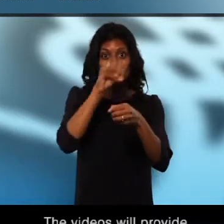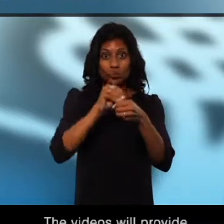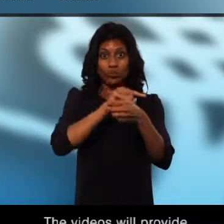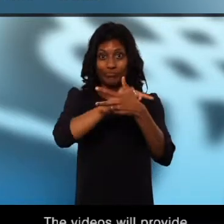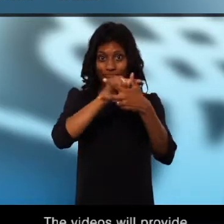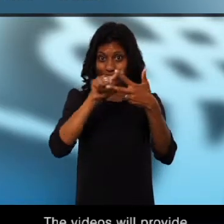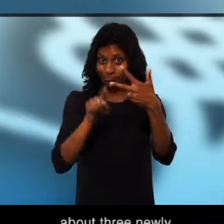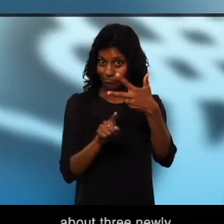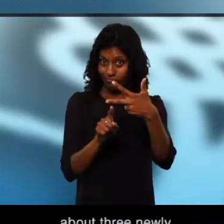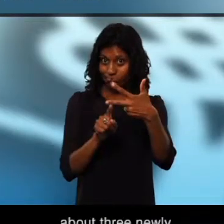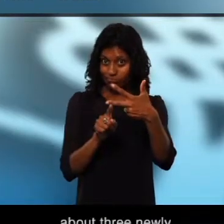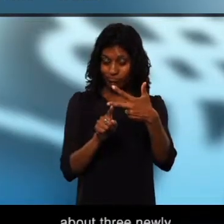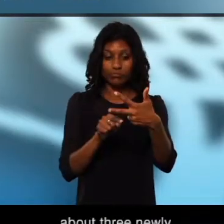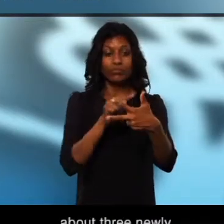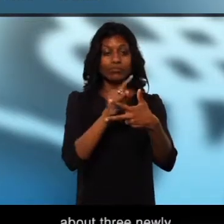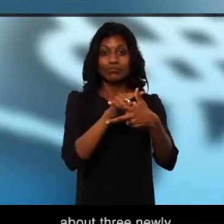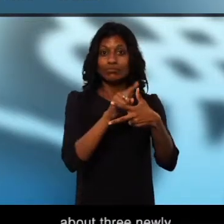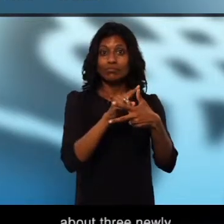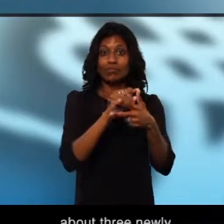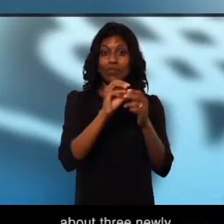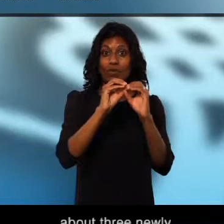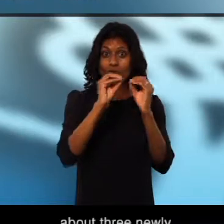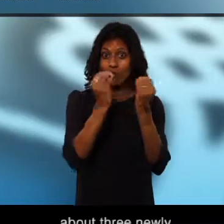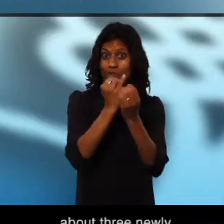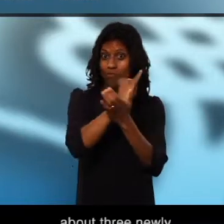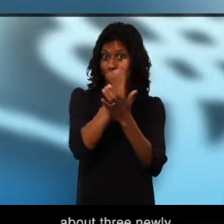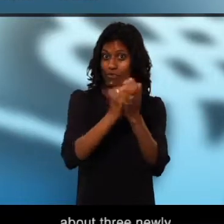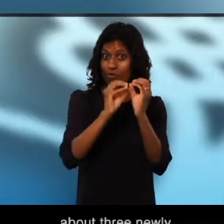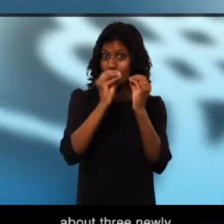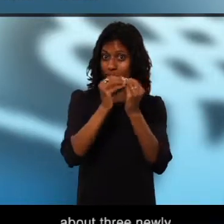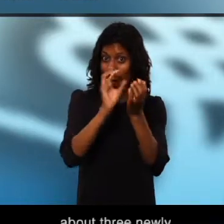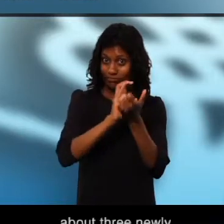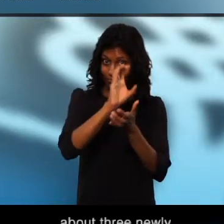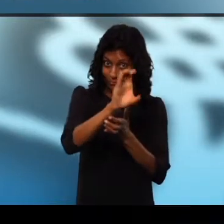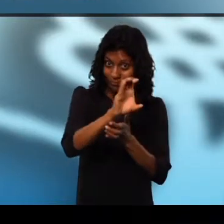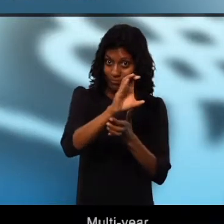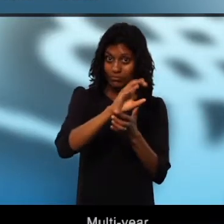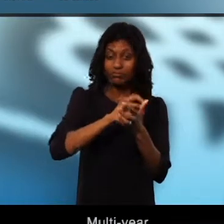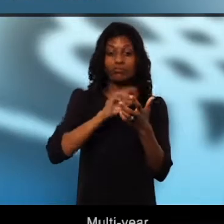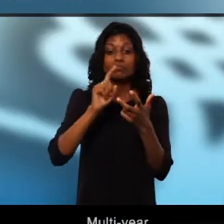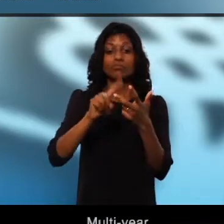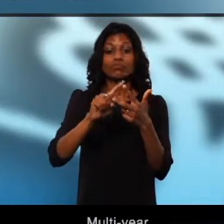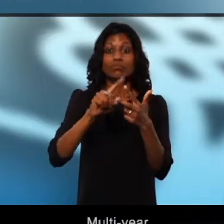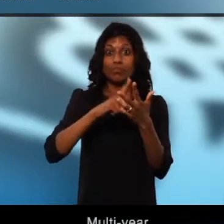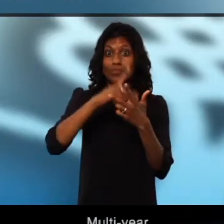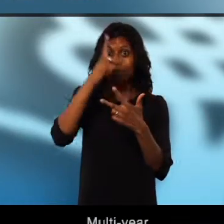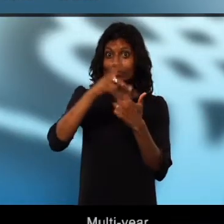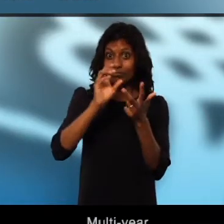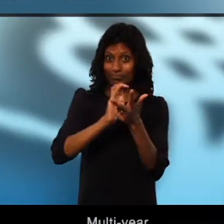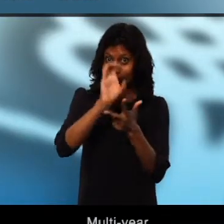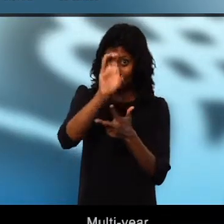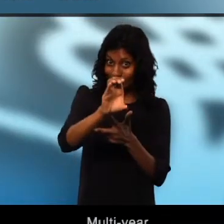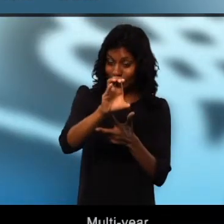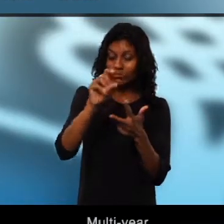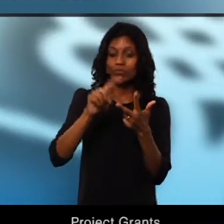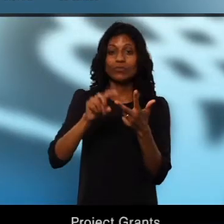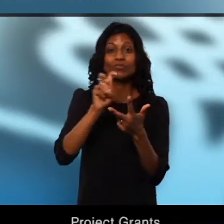with information about three newly expanded grant programs, multi-year organizational grants, project